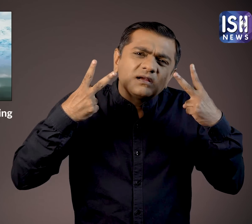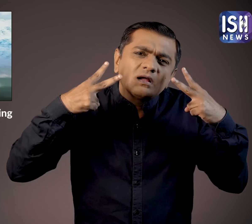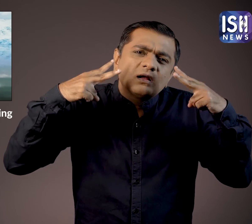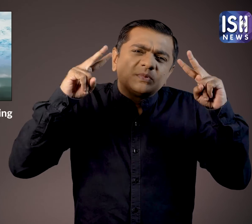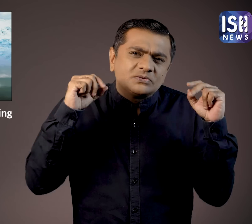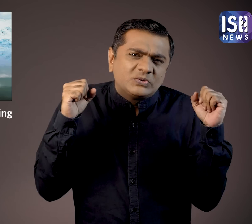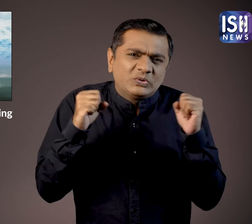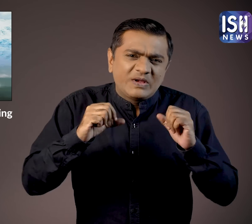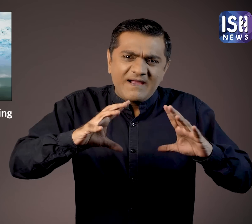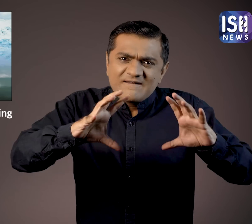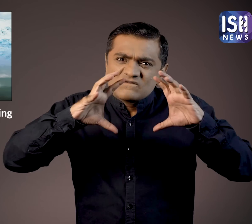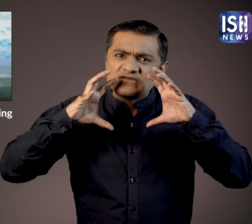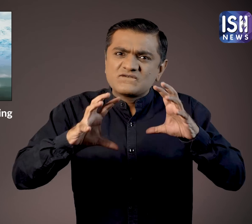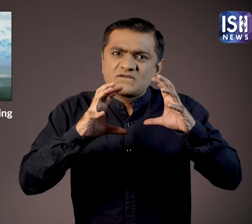snow and extremely cold temperatures.